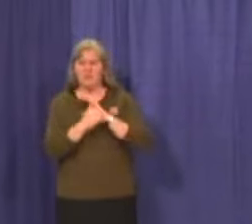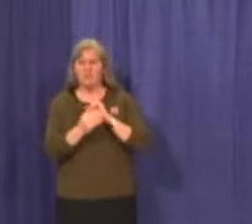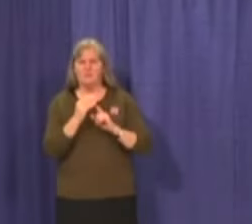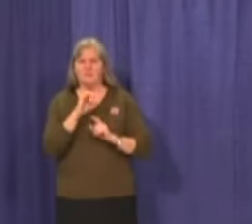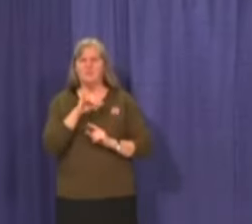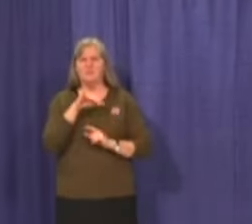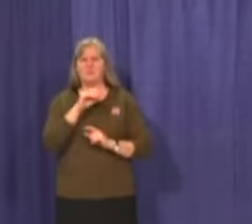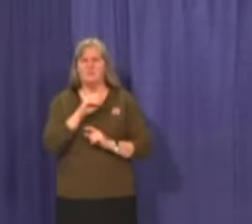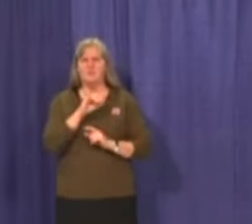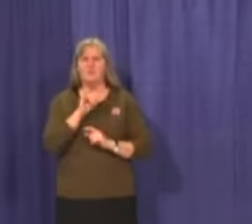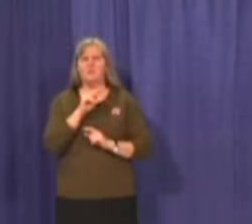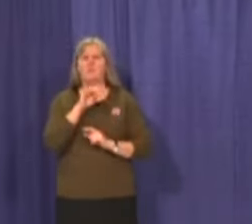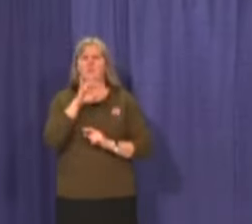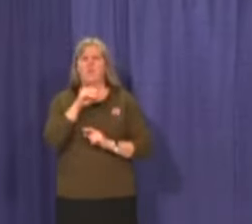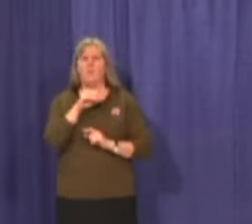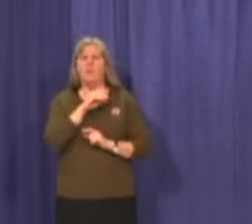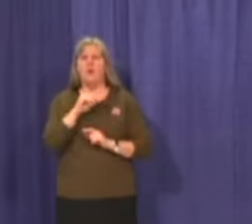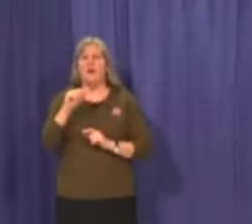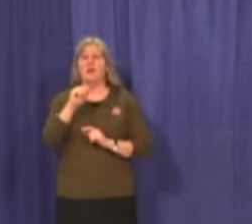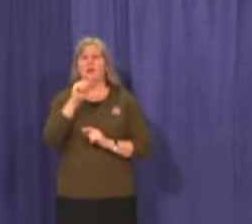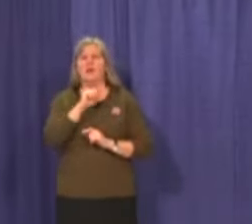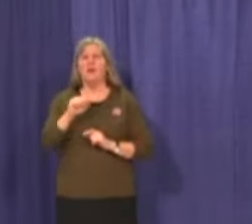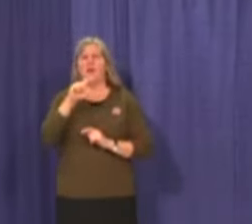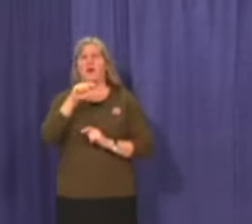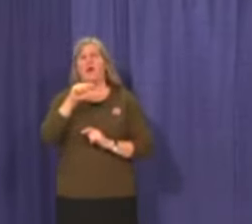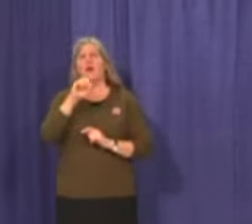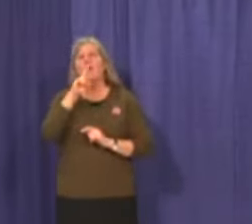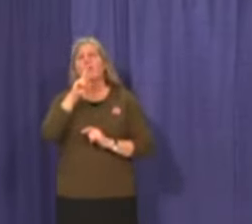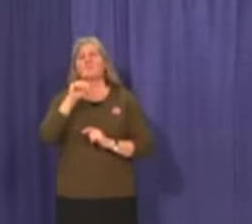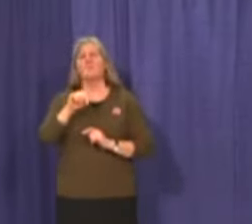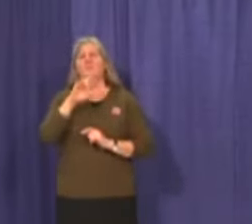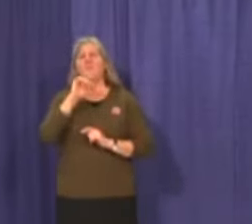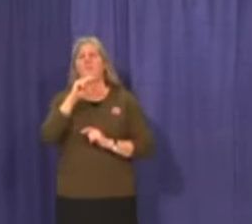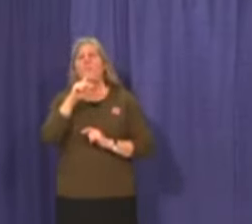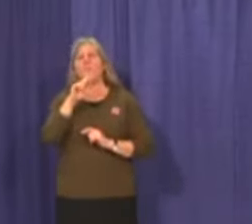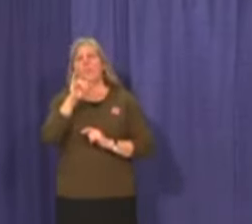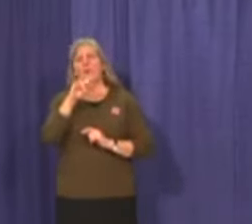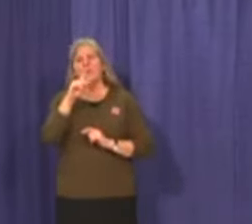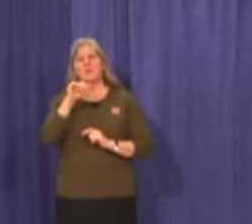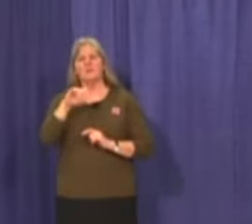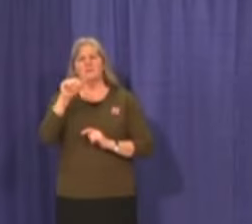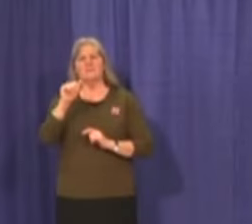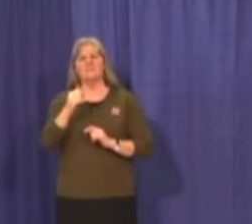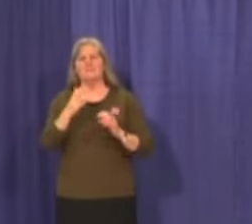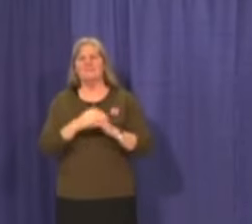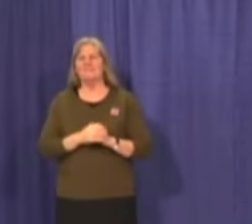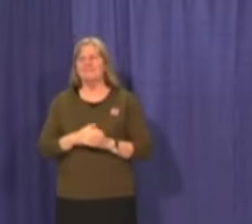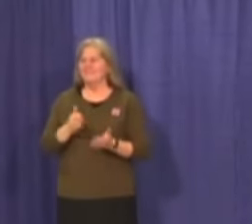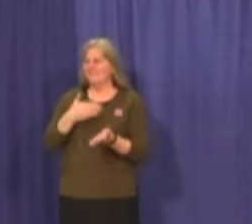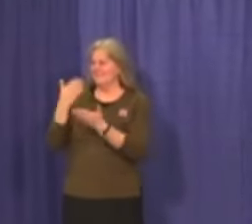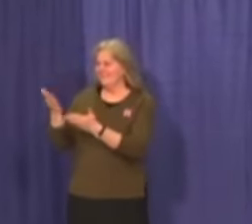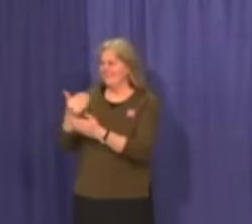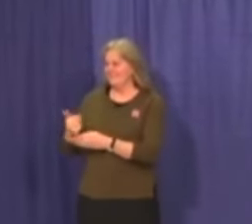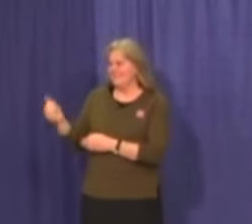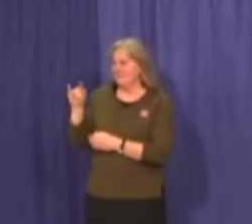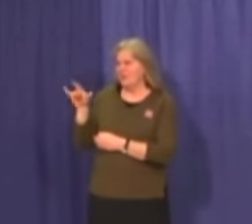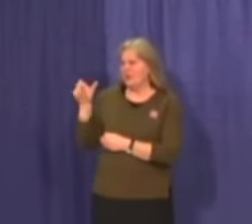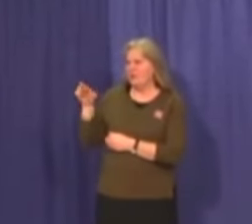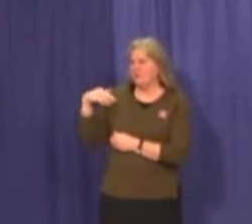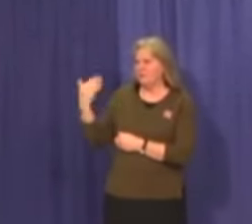ecoinfo at gov.yk.ca. Mr. Stryker? Mr. Thanks, Pat.